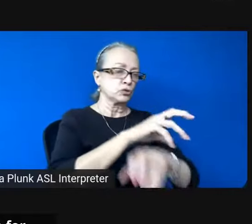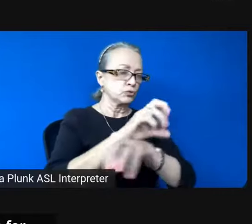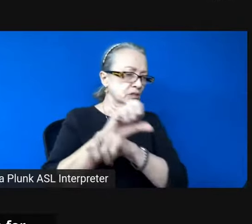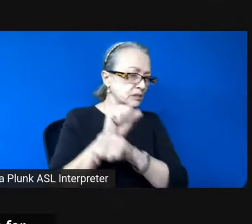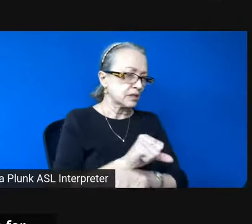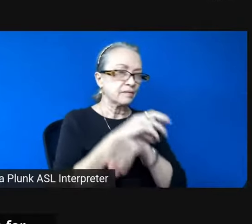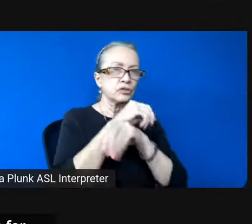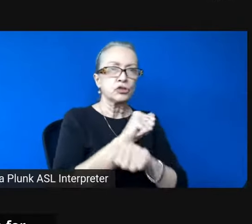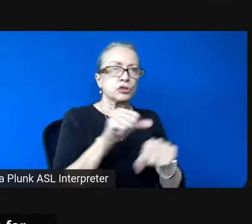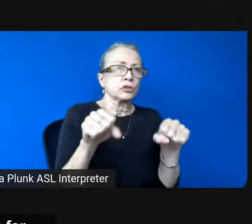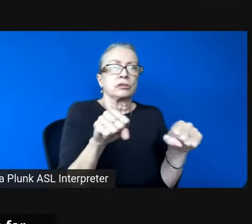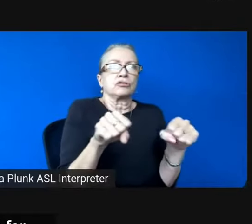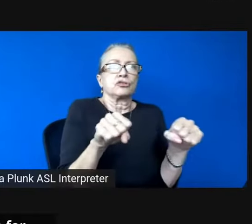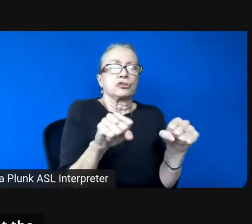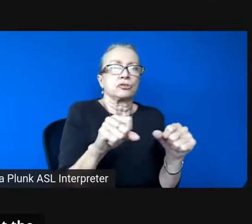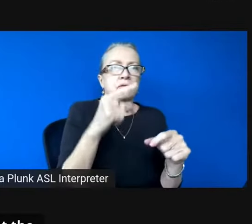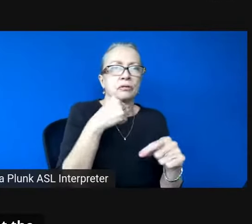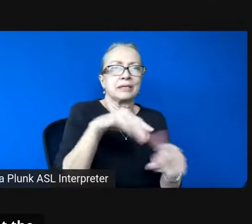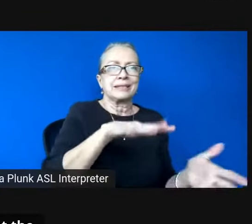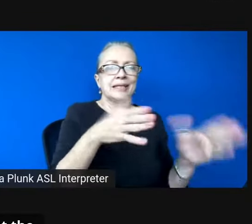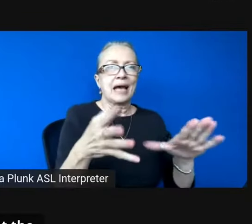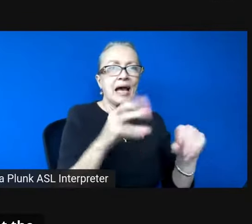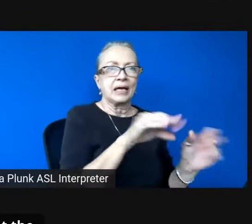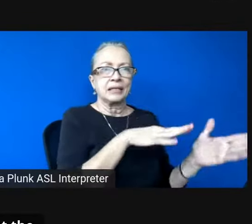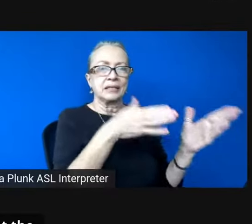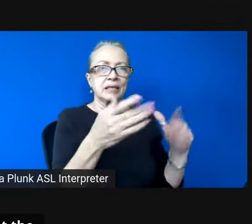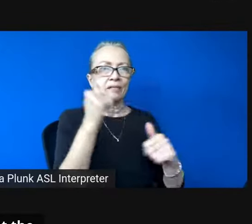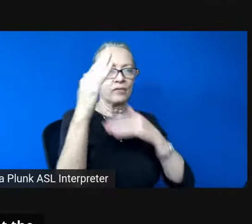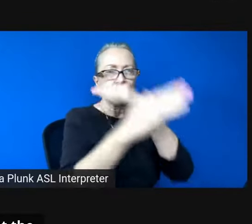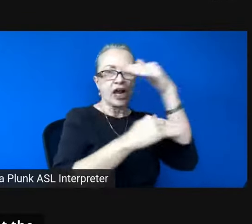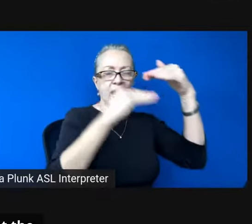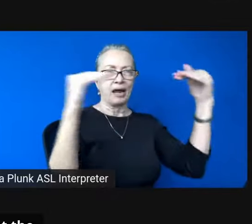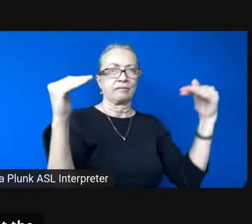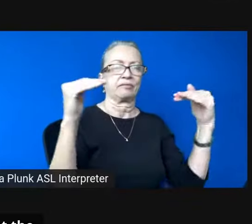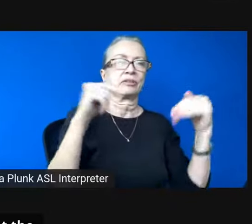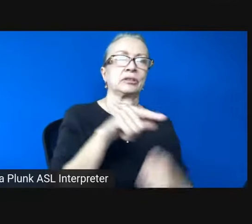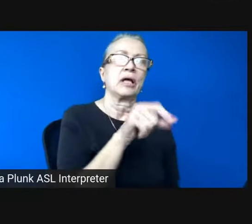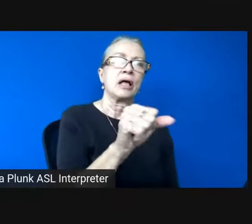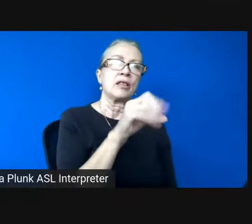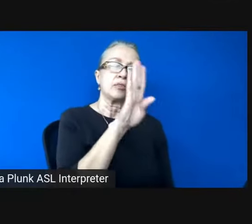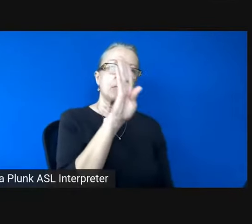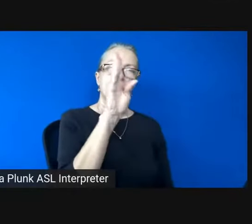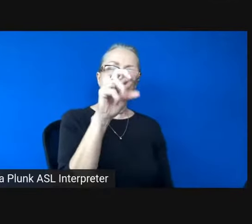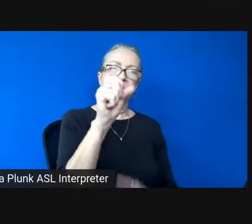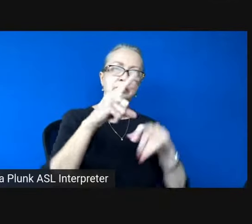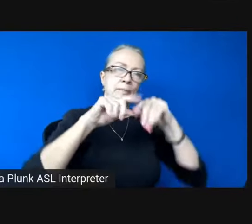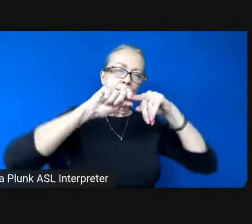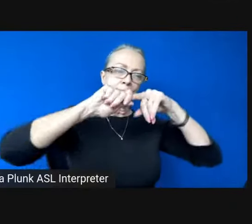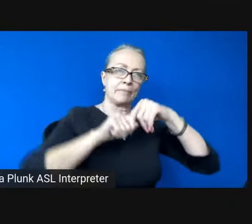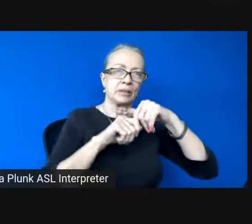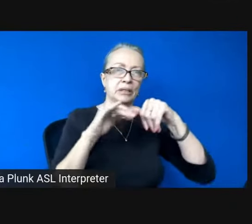for heaven's round back gate to budge loose at the bent speck of you. Lies.